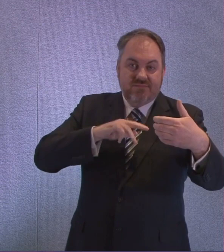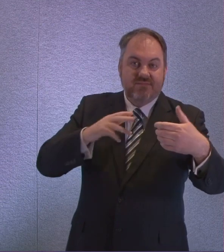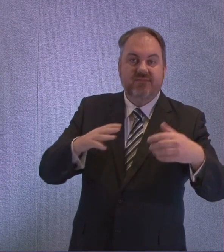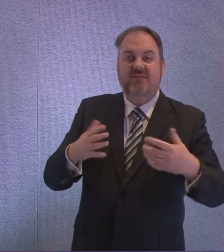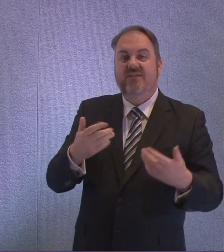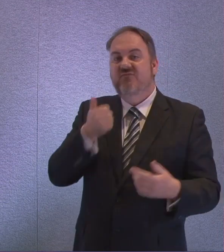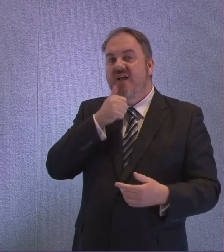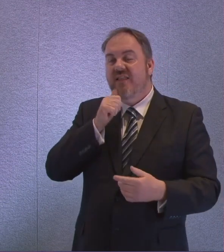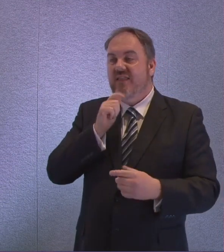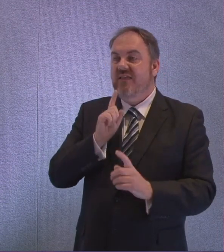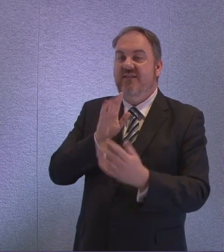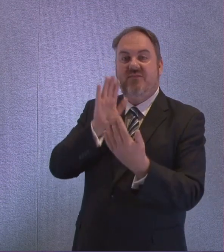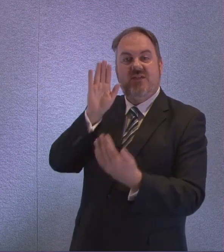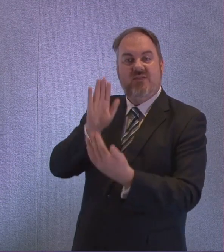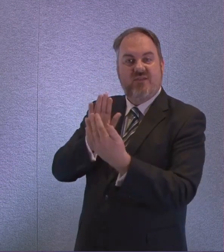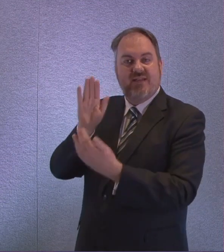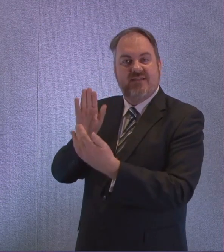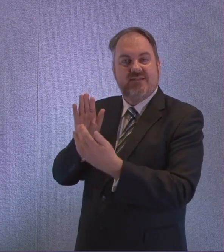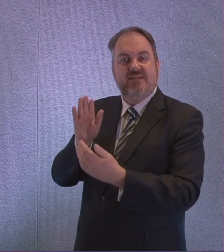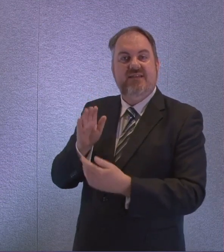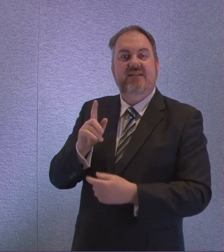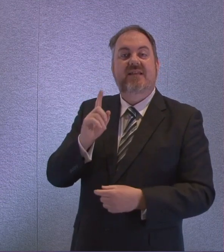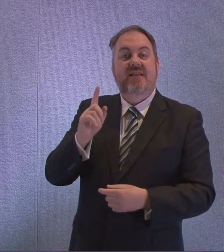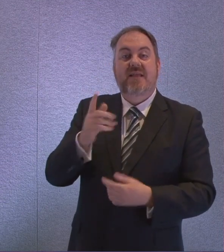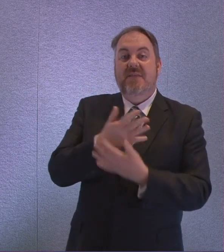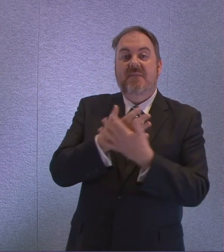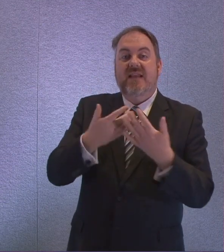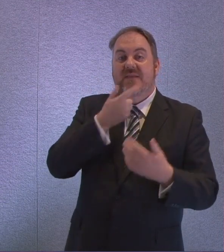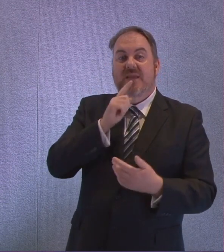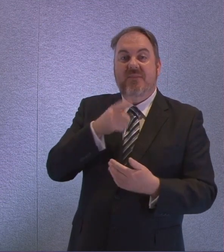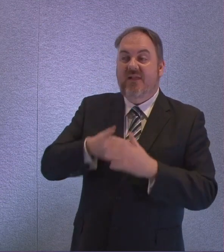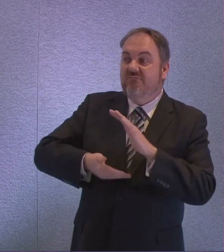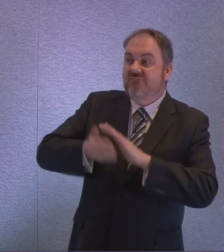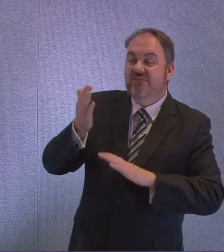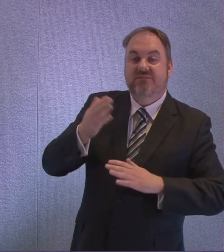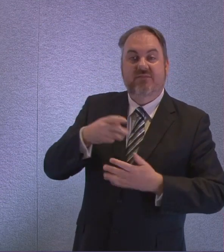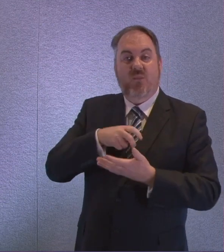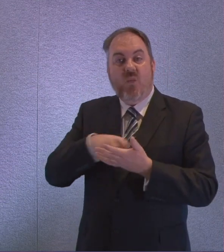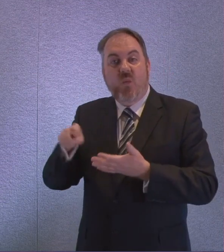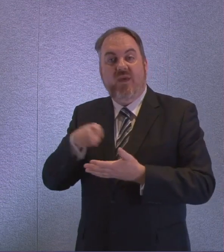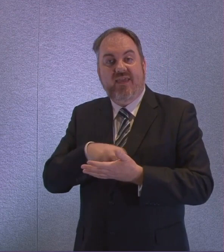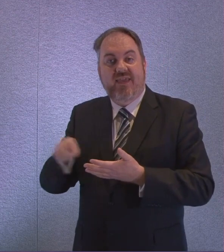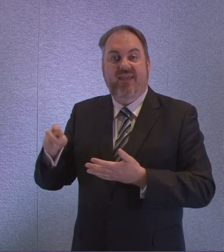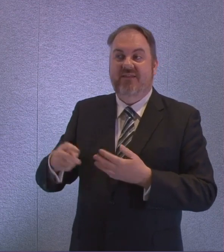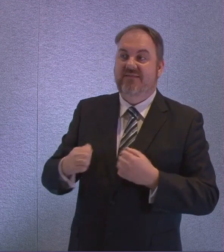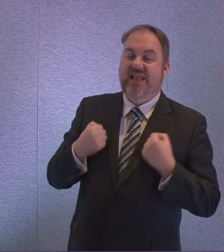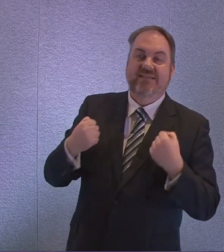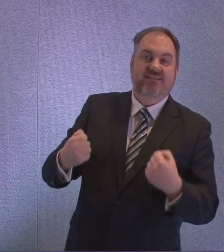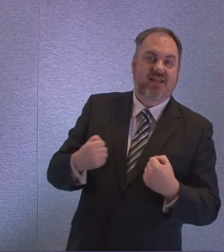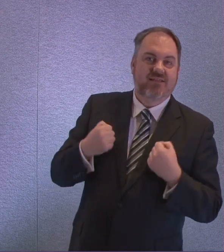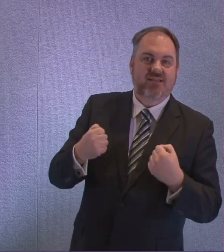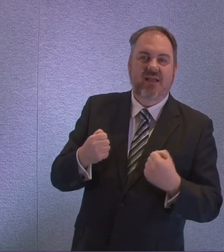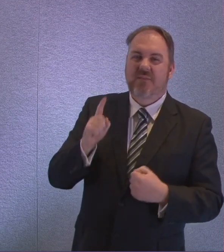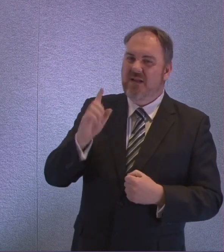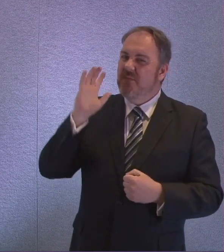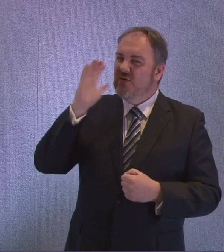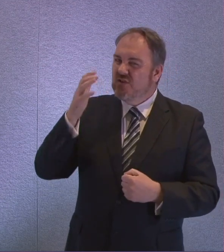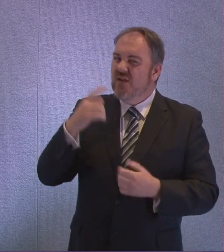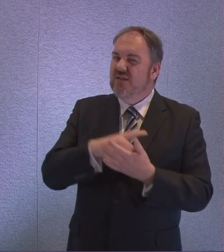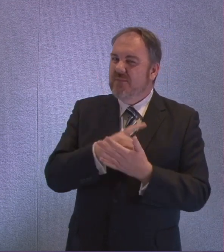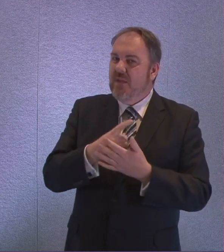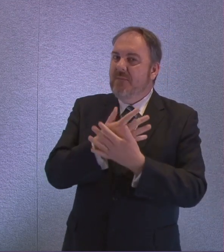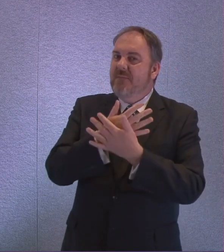many are enthusiastically embracing their daily exercise but I am concerned about the impact on people's mental health from